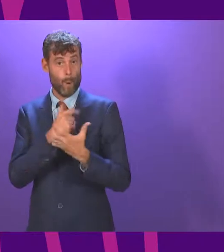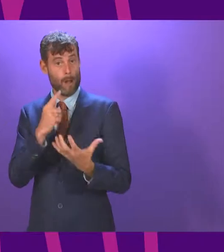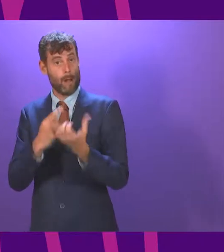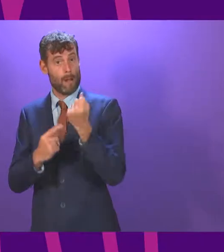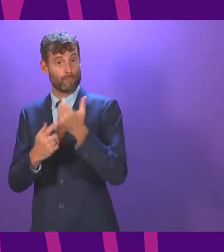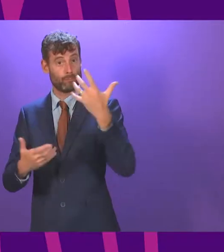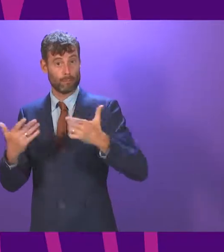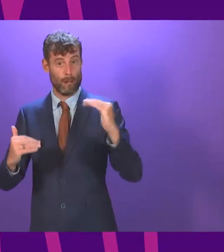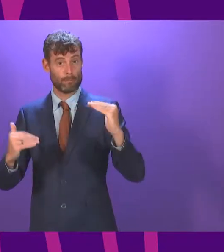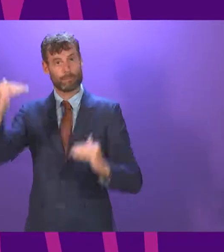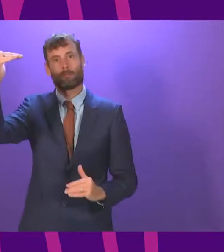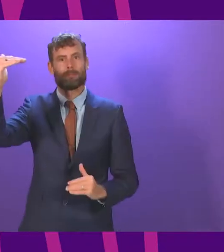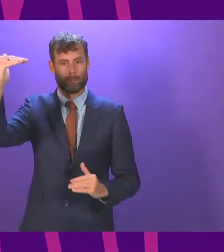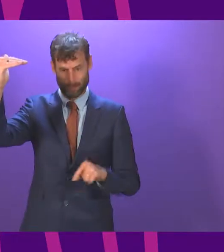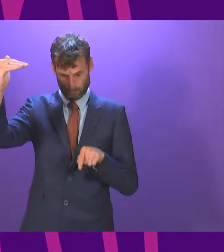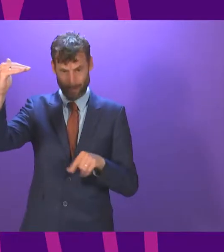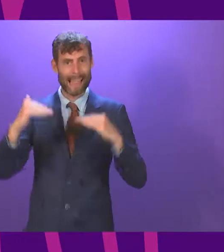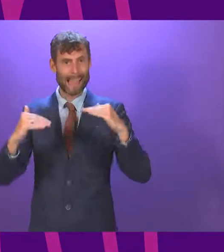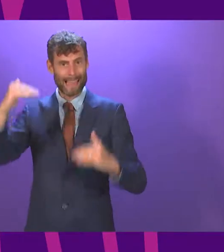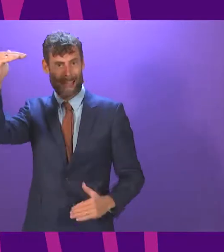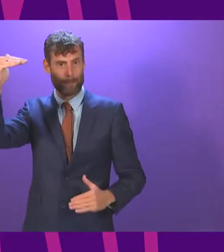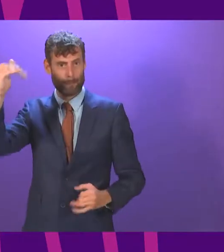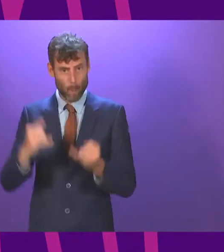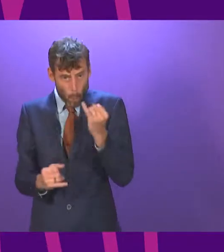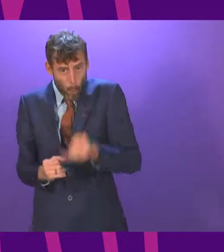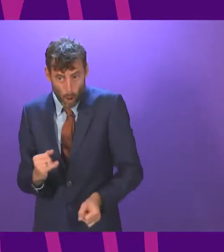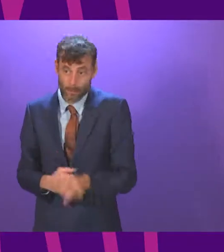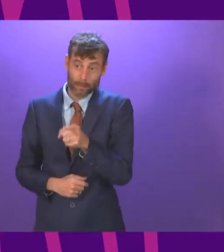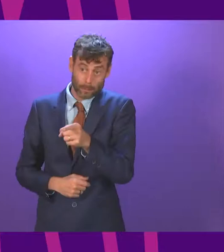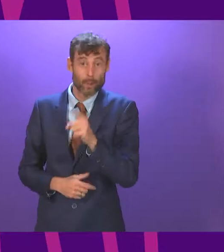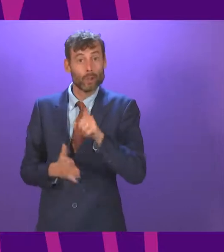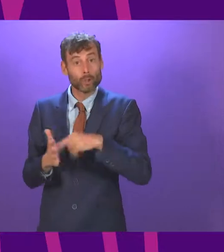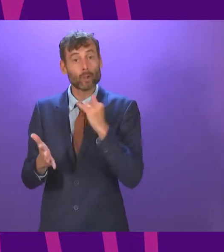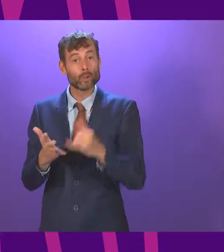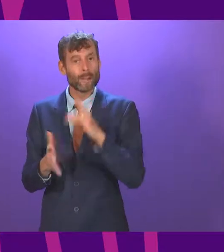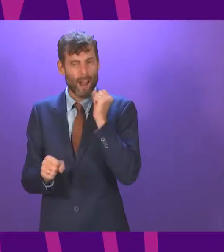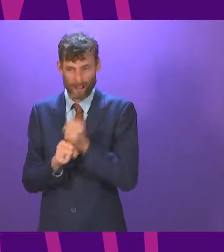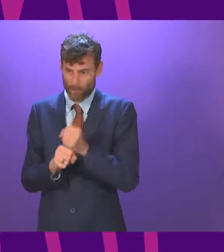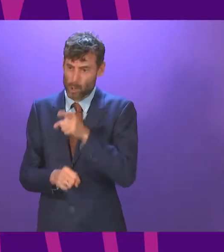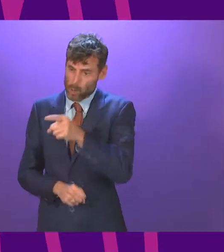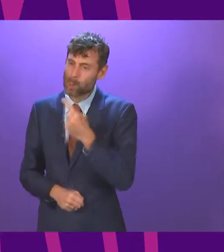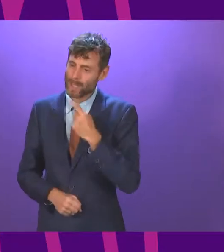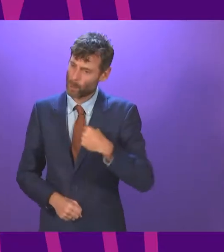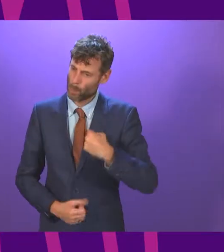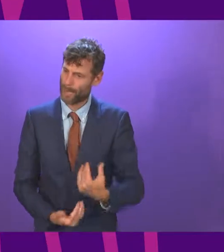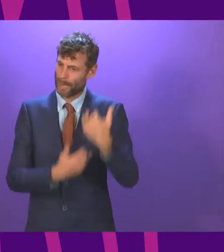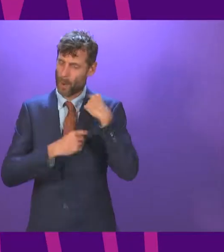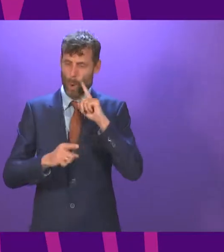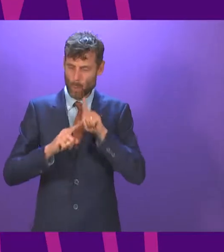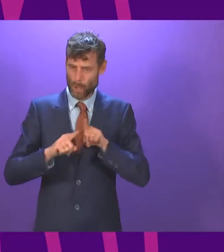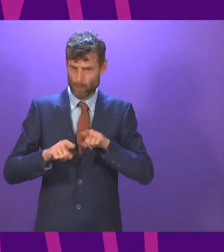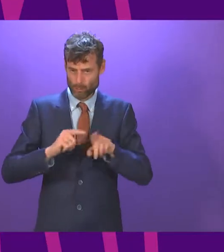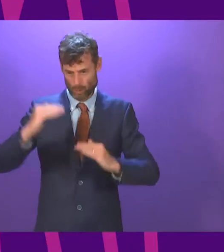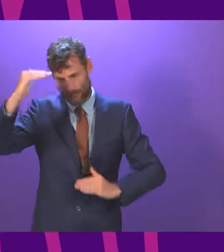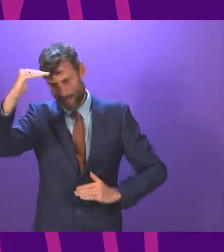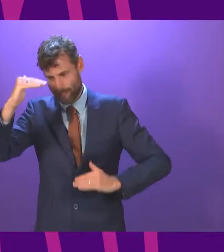increased again. A gap that John Swinney's government was supposed to be eliminating. Who could forget the